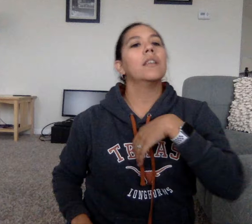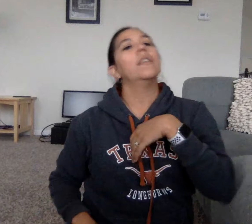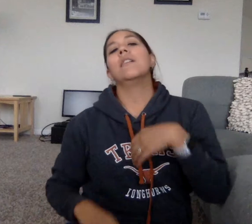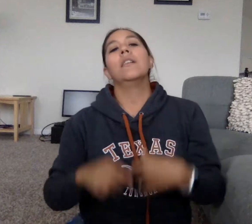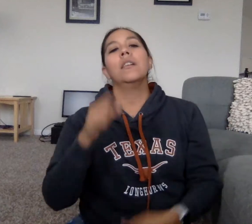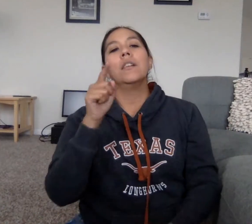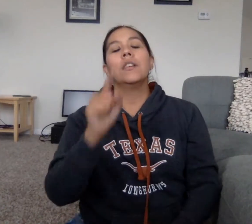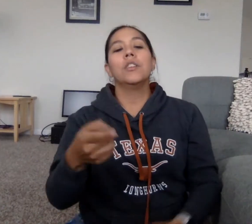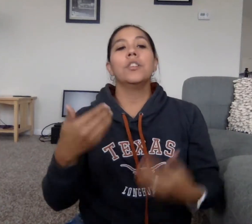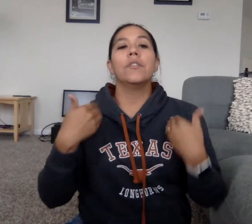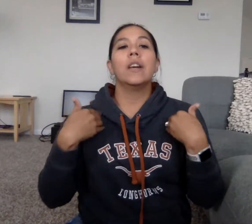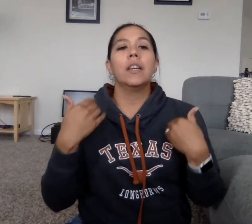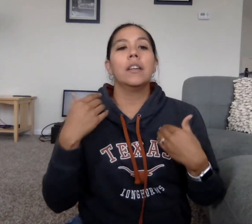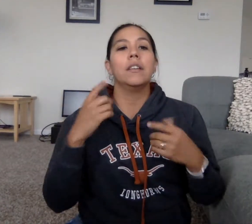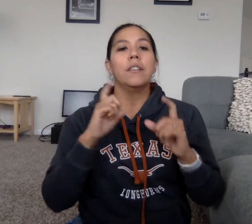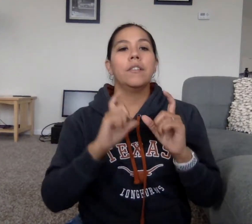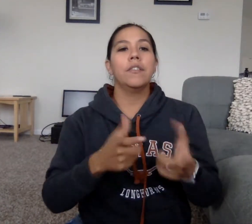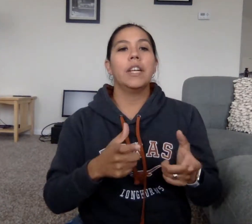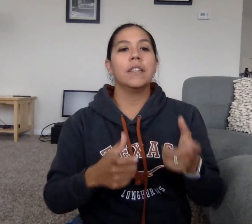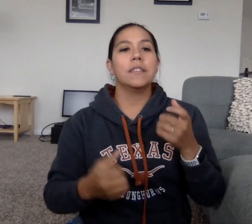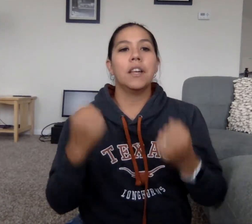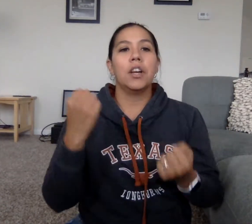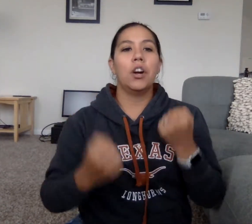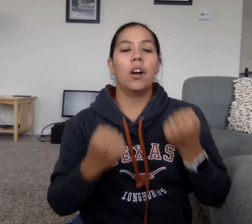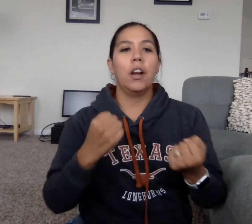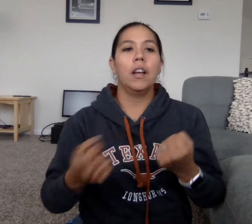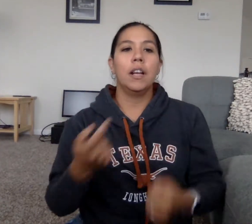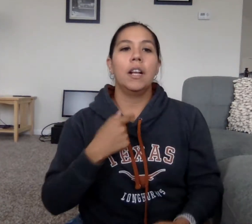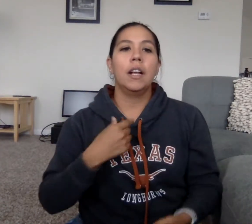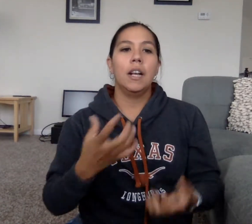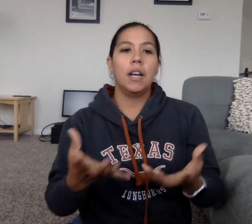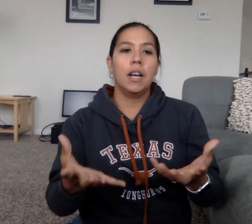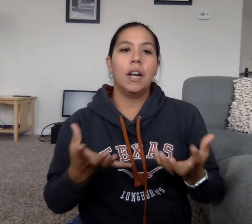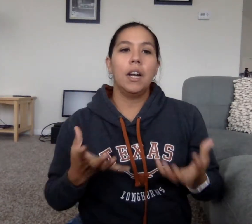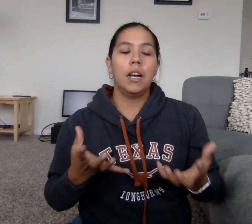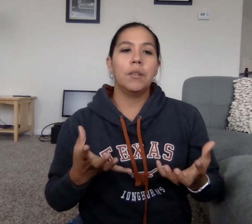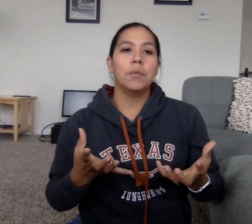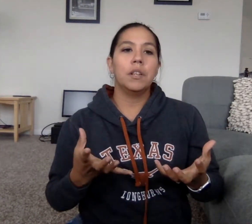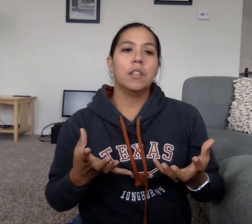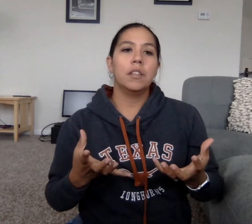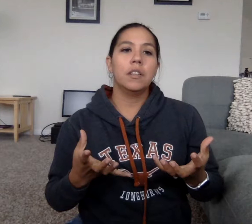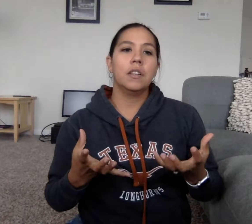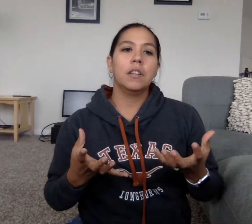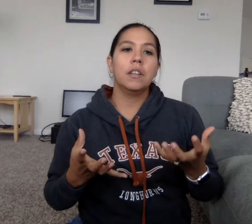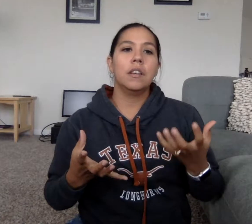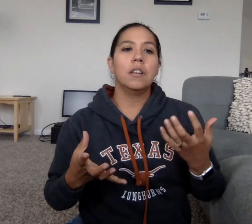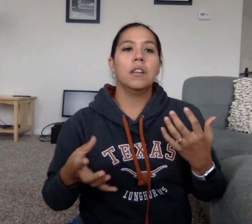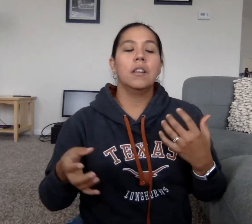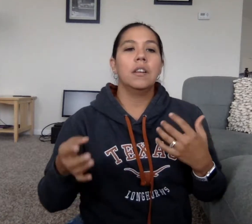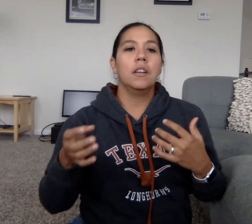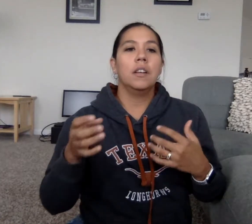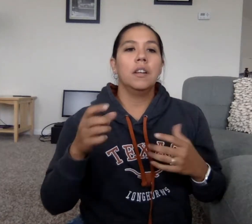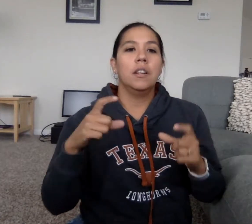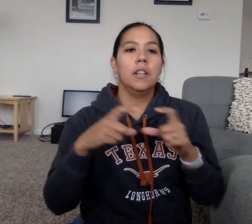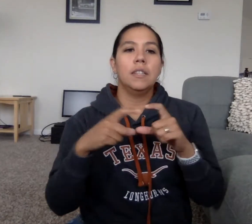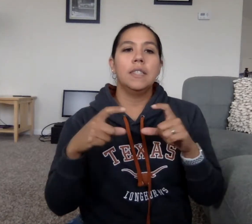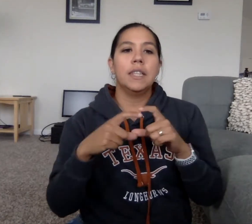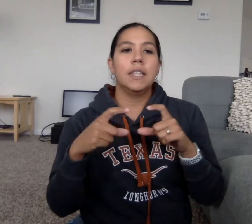You've got a fast car. I want a ticket